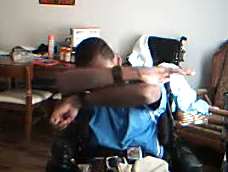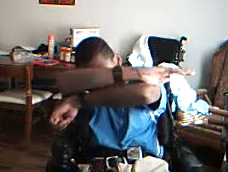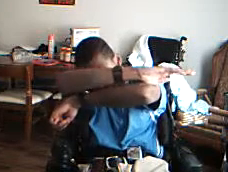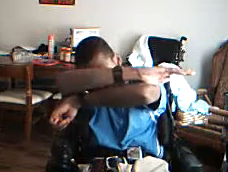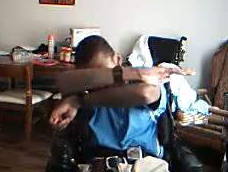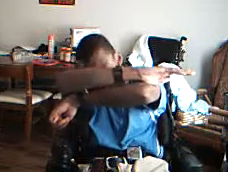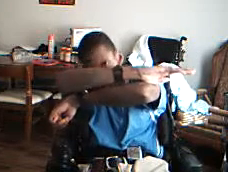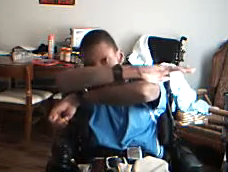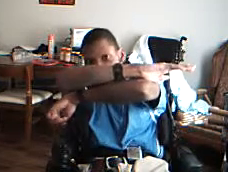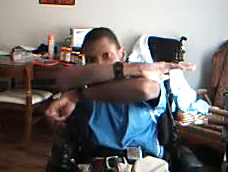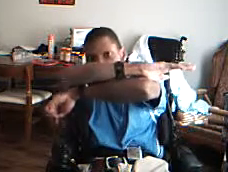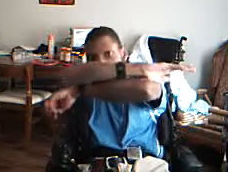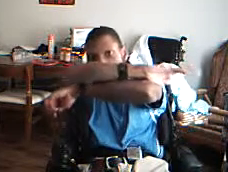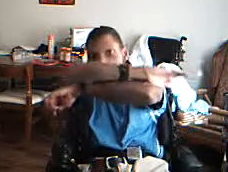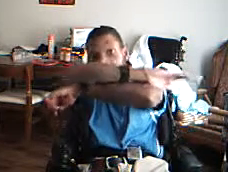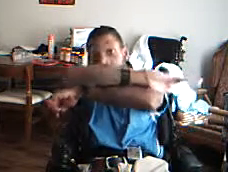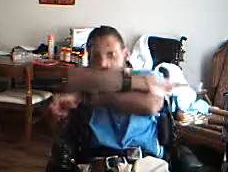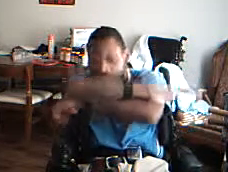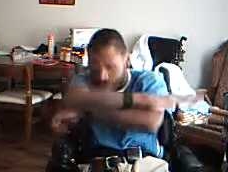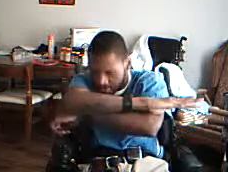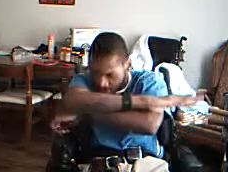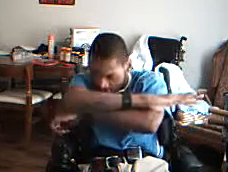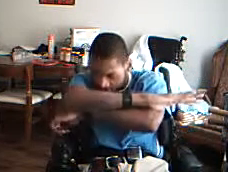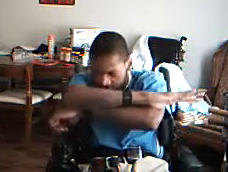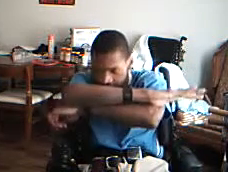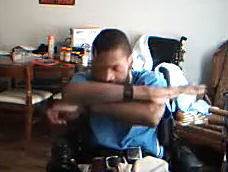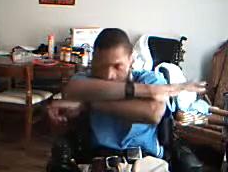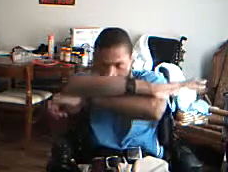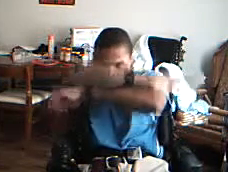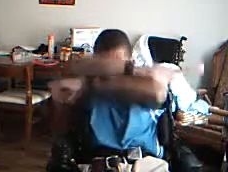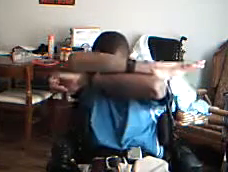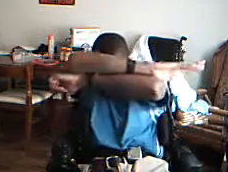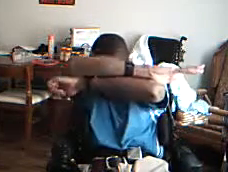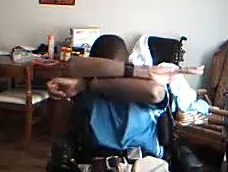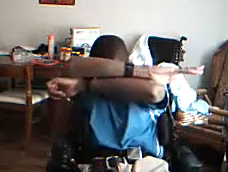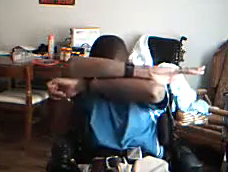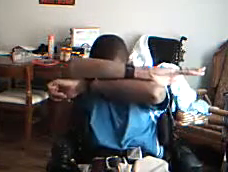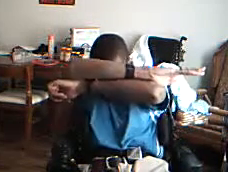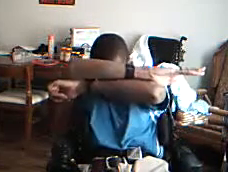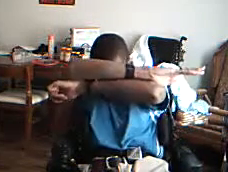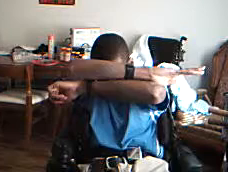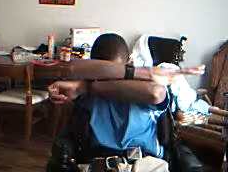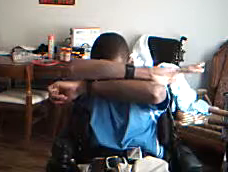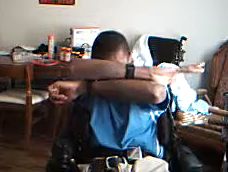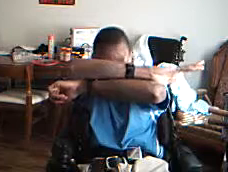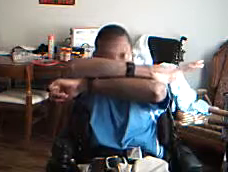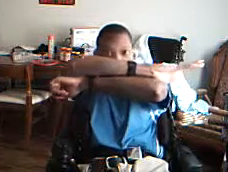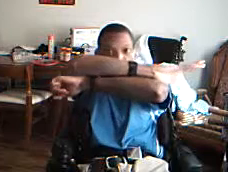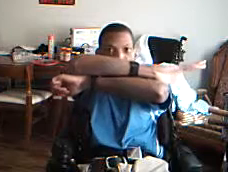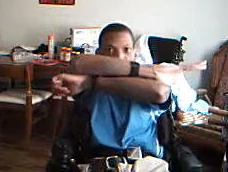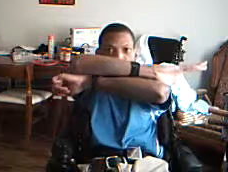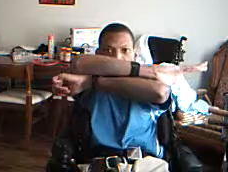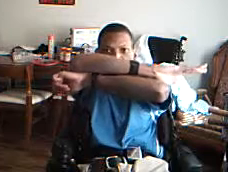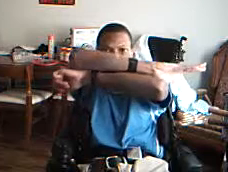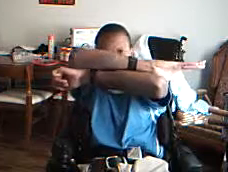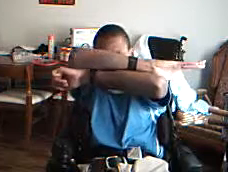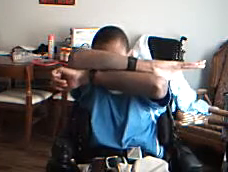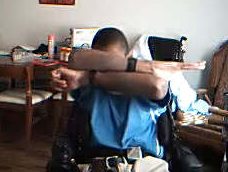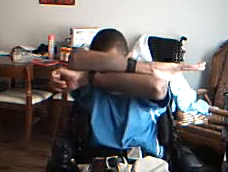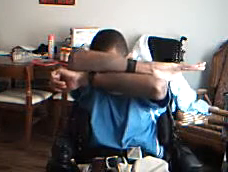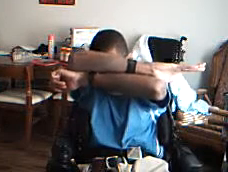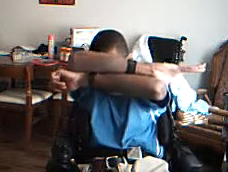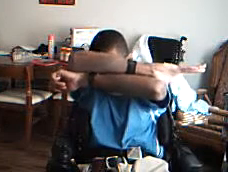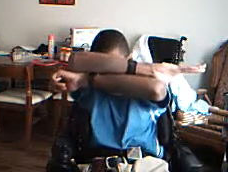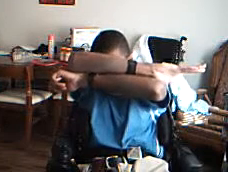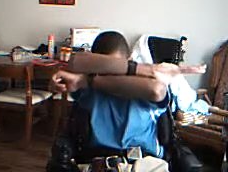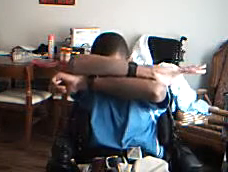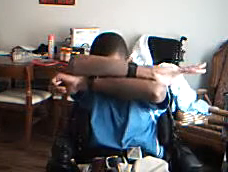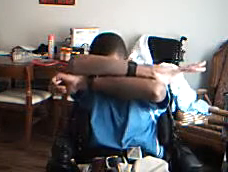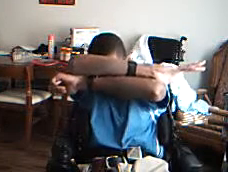you are of course covering